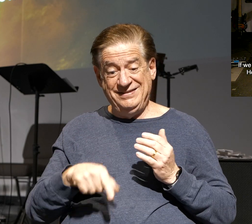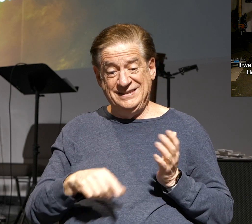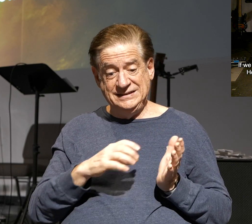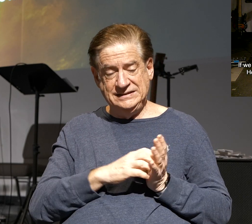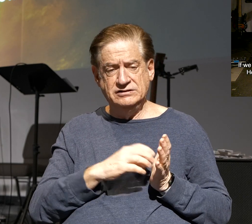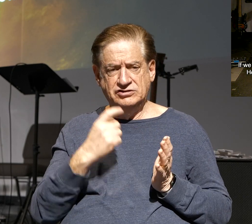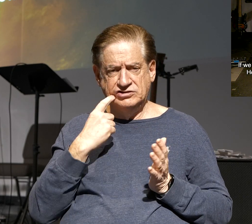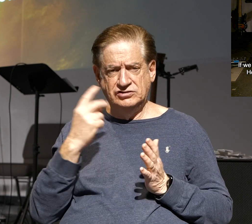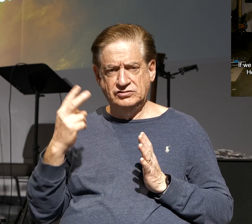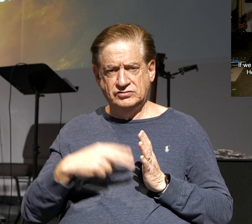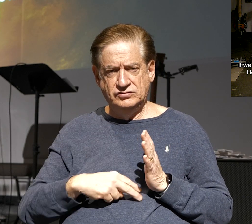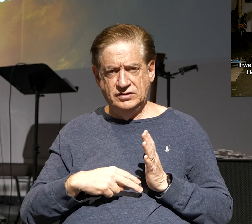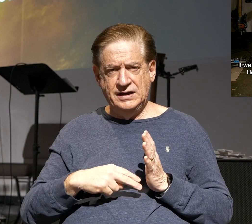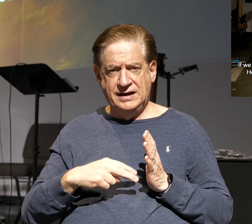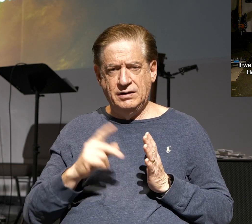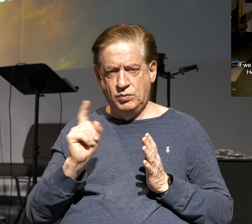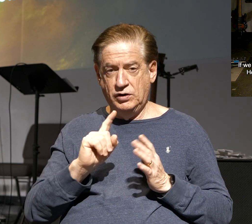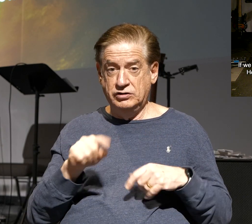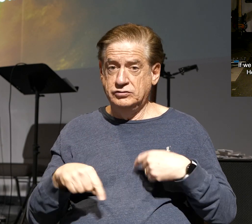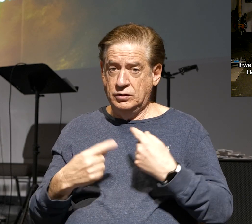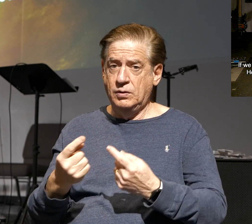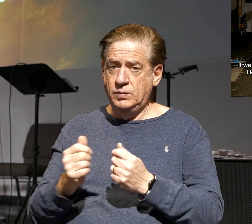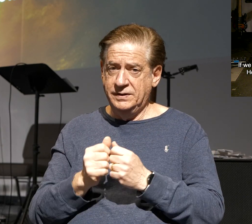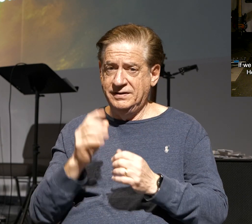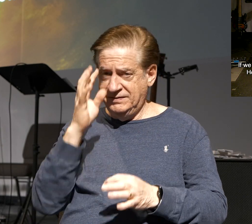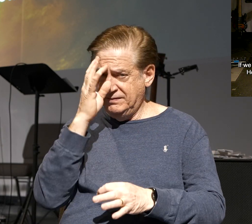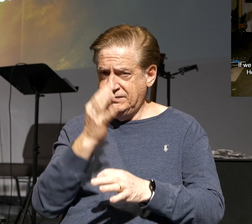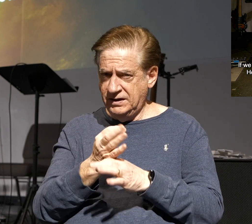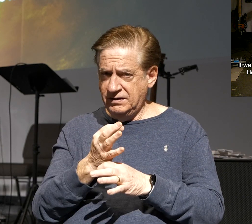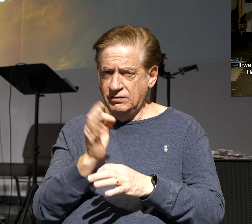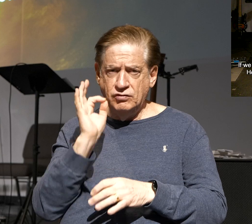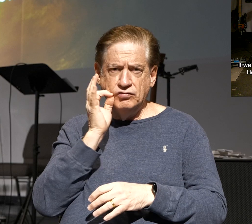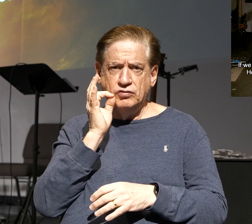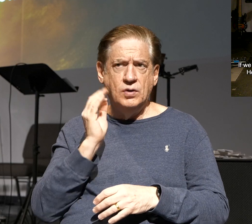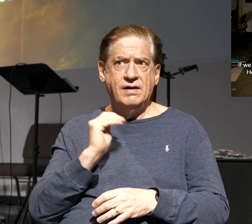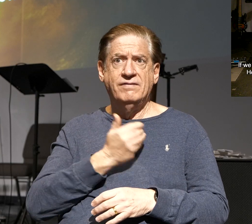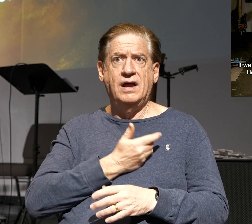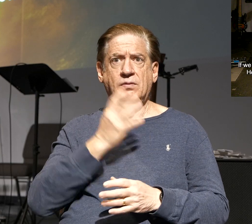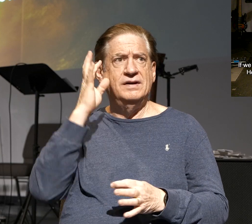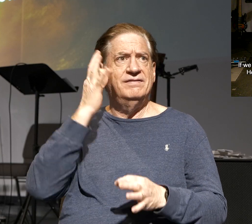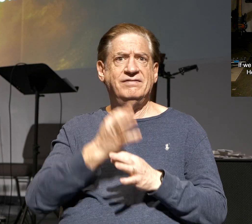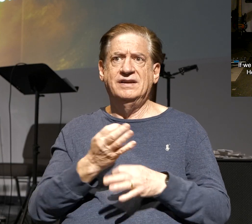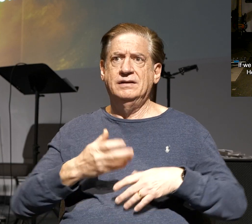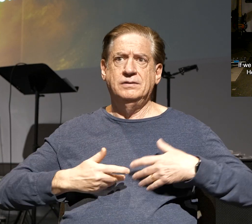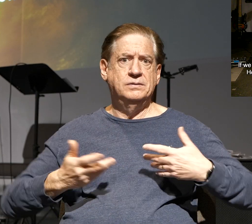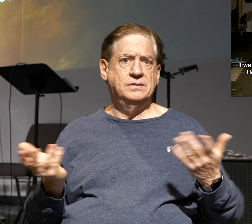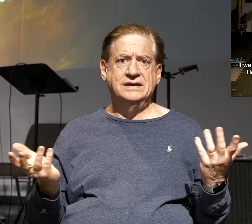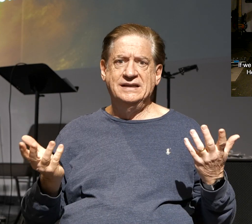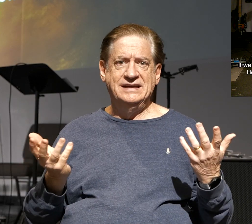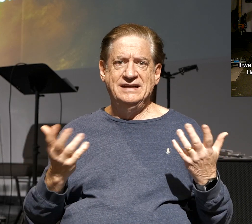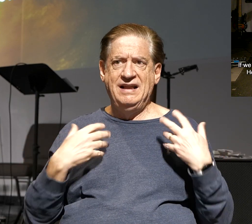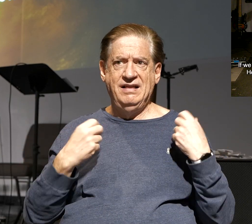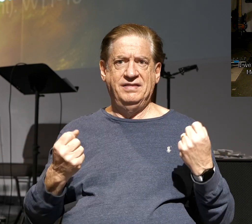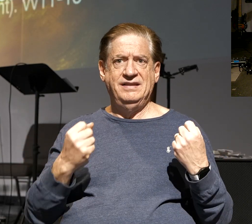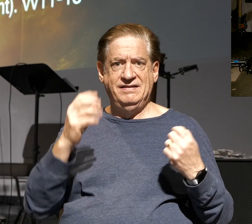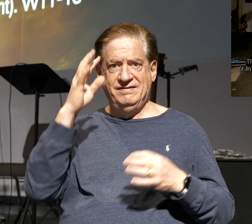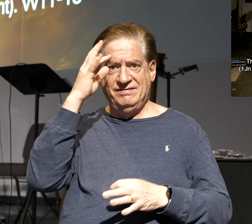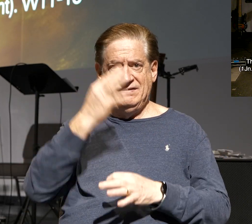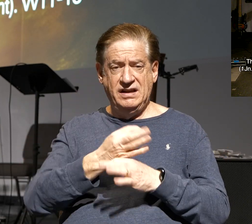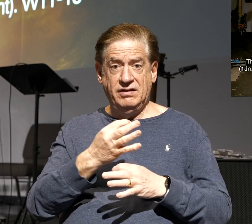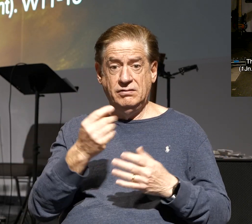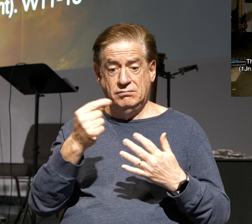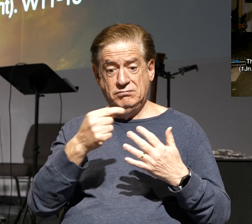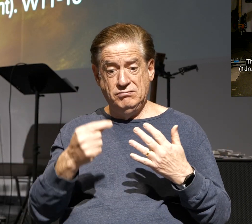just read. This is where He's headed with His faith. This is the fruit of our faith, of a healthy faith. The marks of a healthy